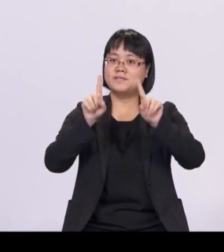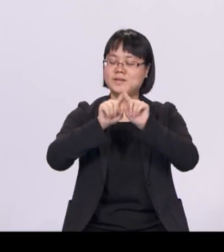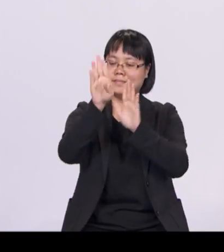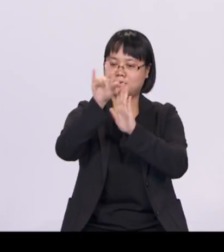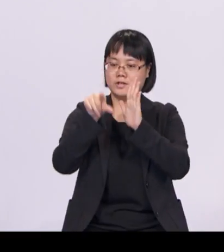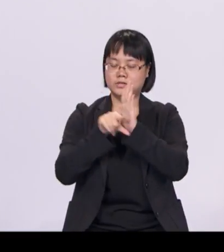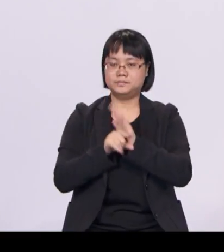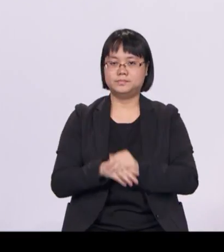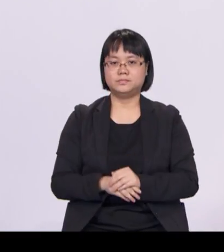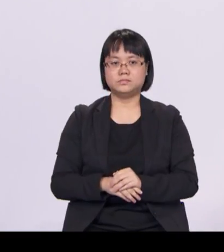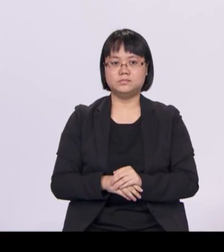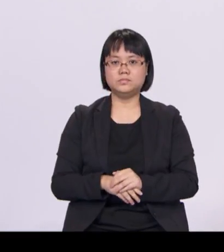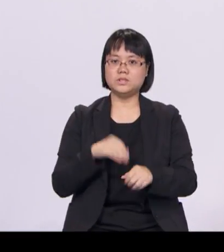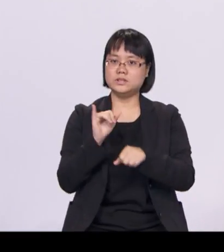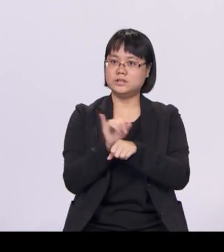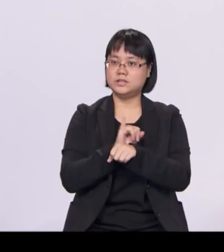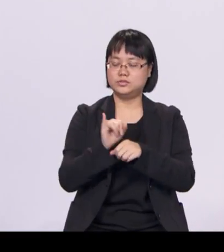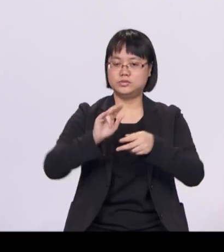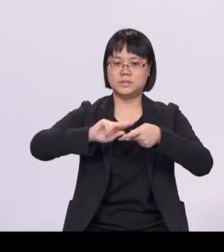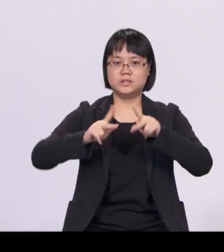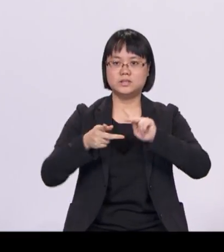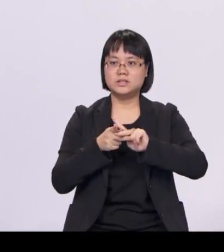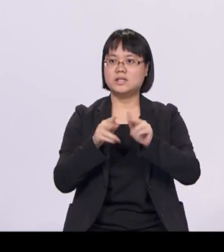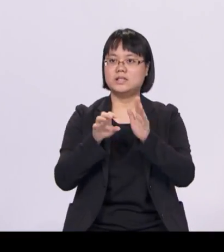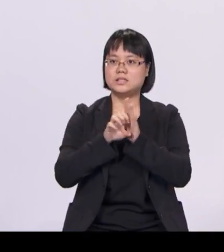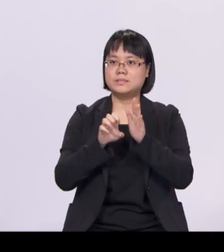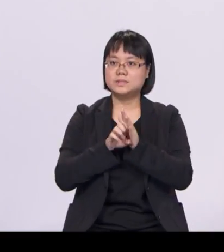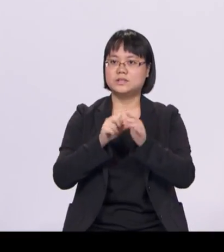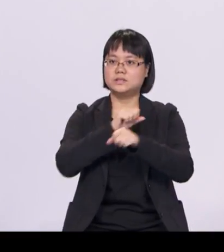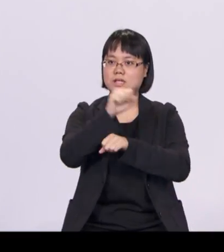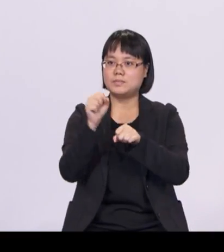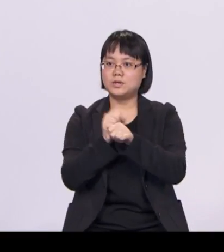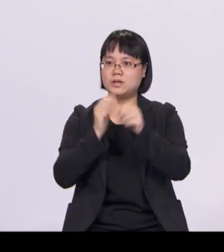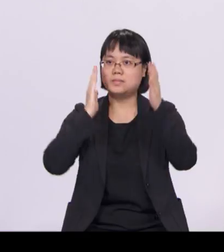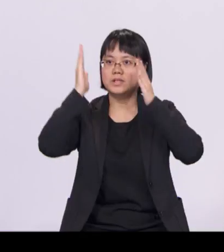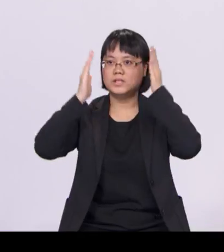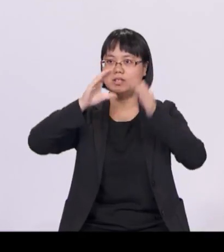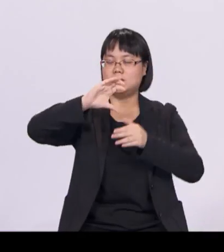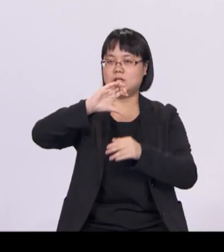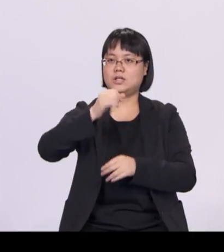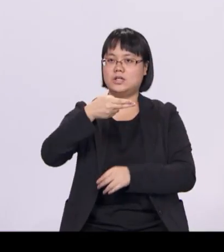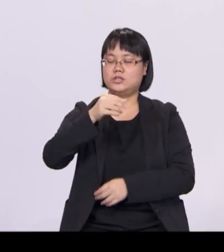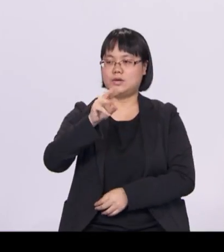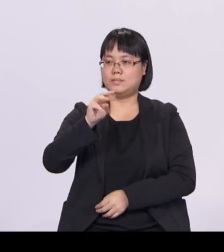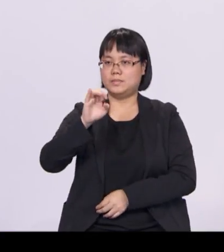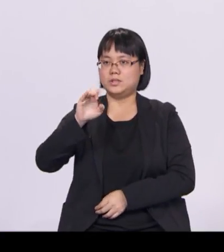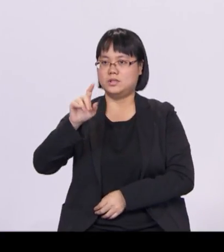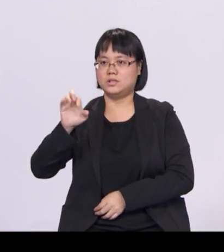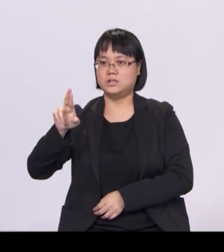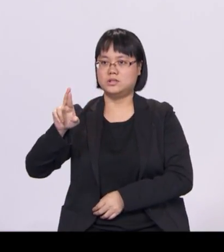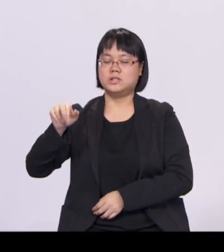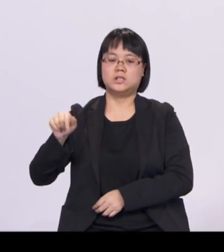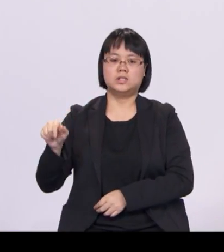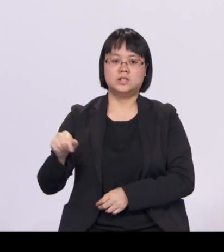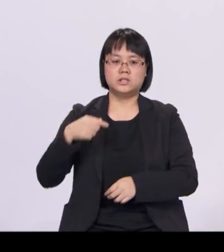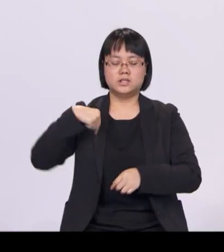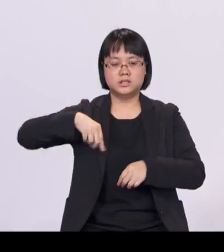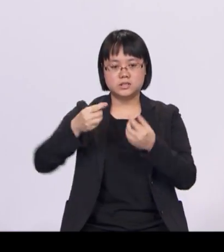at the Singapore Malay Chamber of Commerce and Industry have pointed out that as our region grows, there will be important needs to